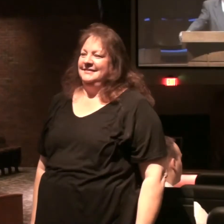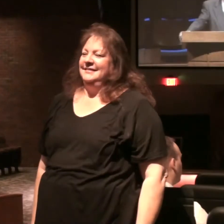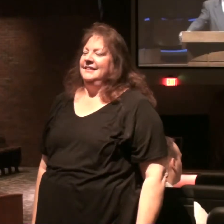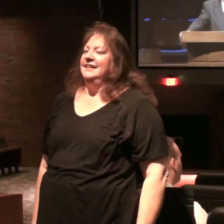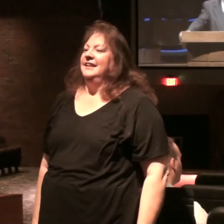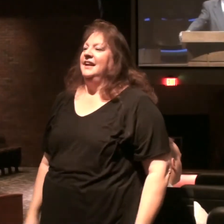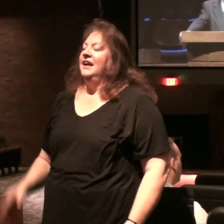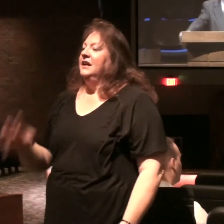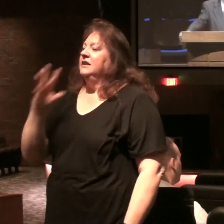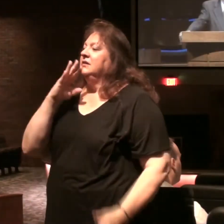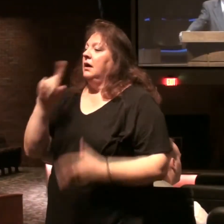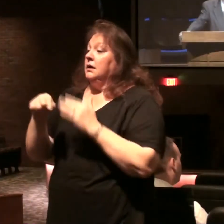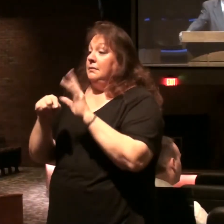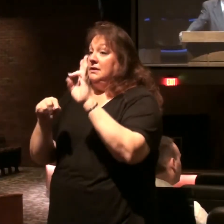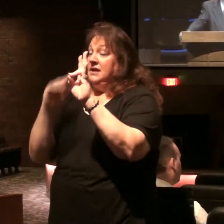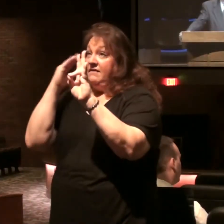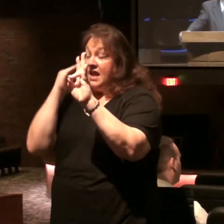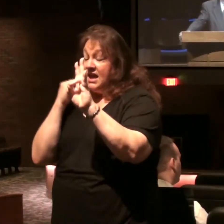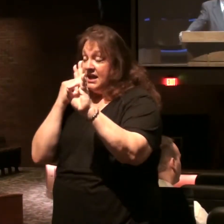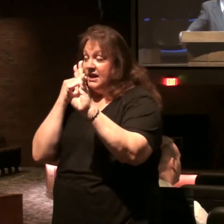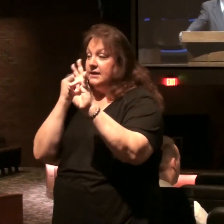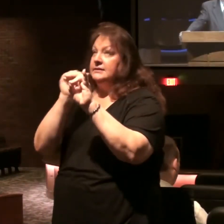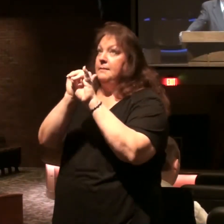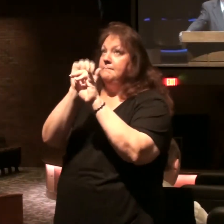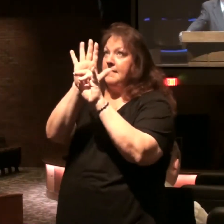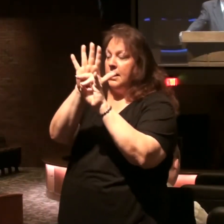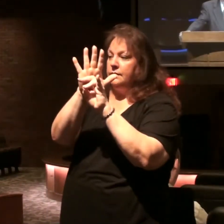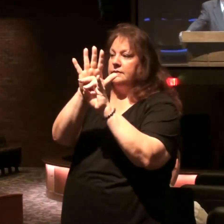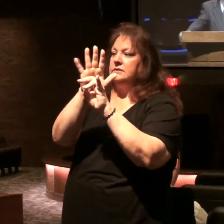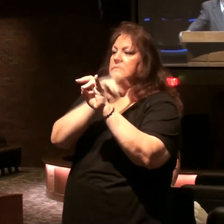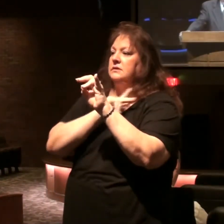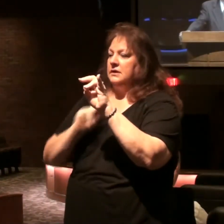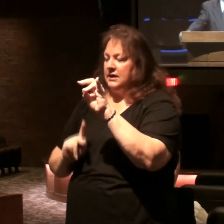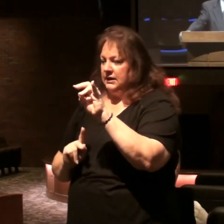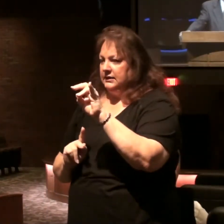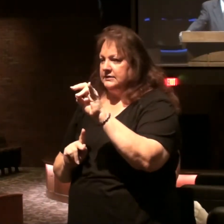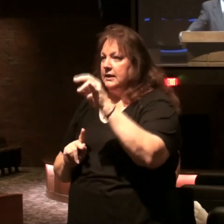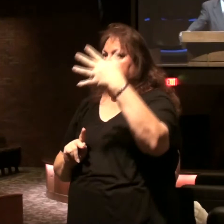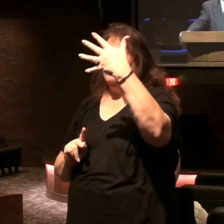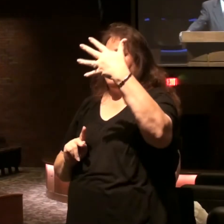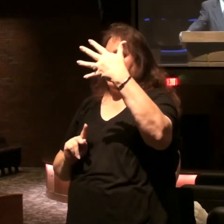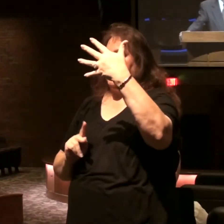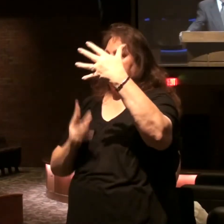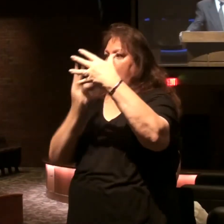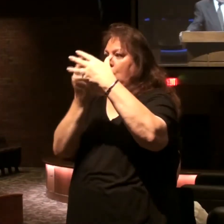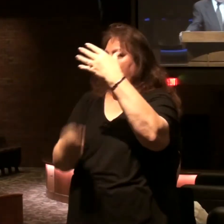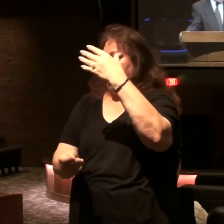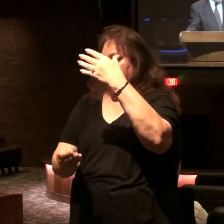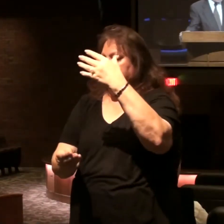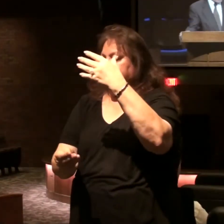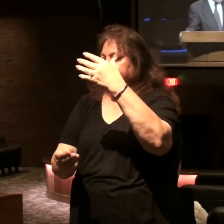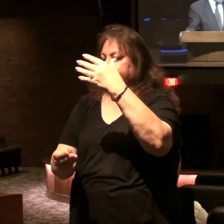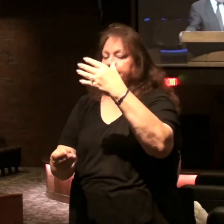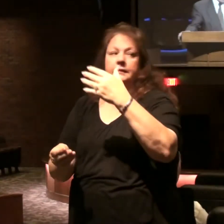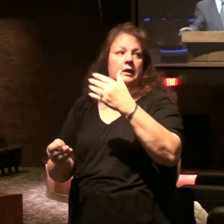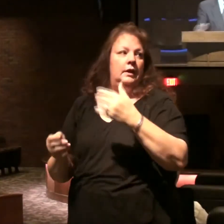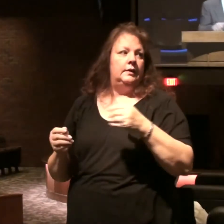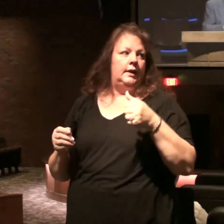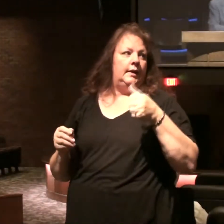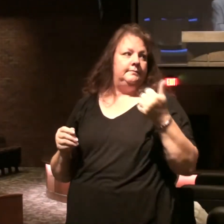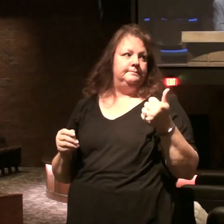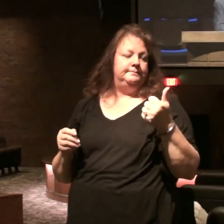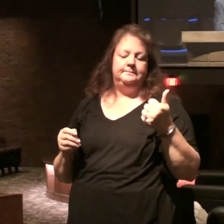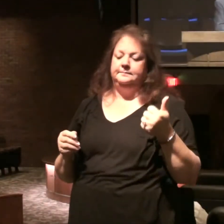he's going to talk about the seven heads are seven mountains there are seven kings five have fallen all right you have to put up the